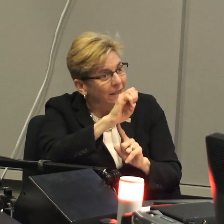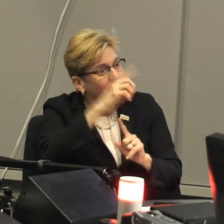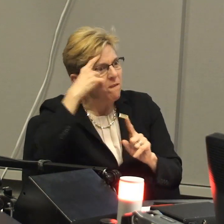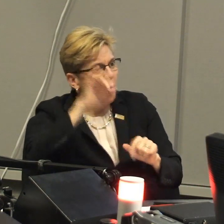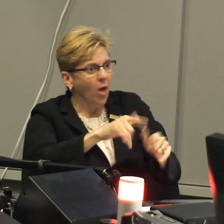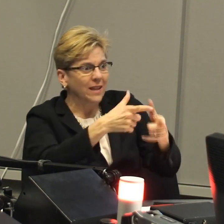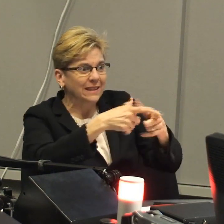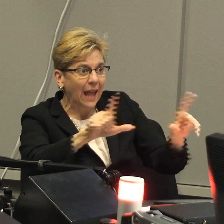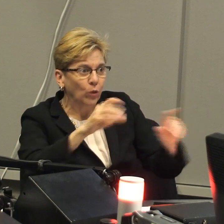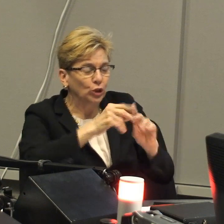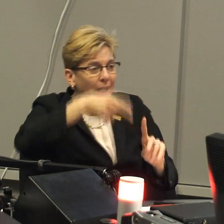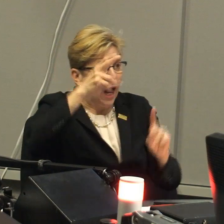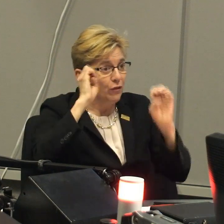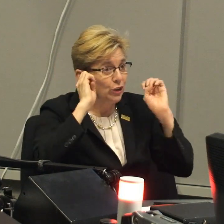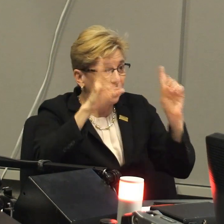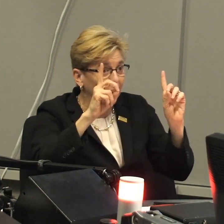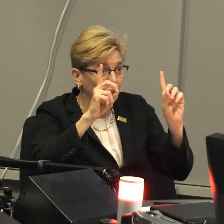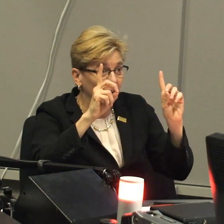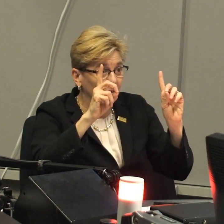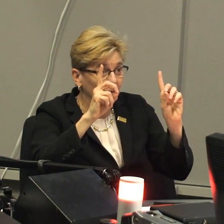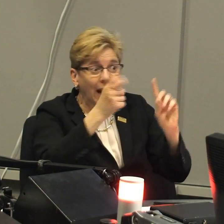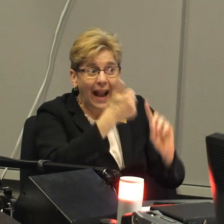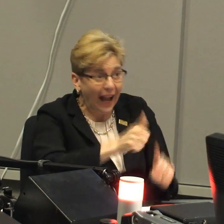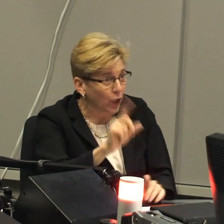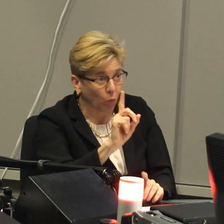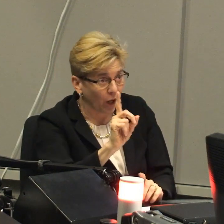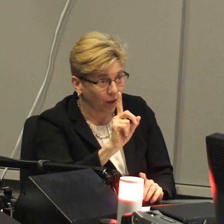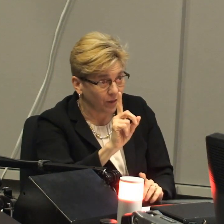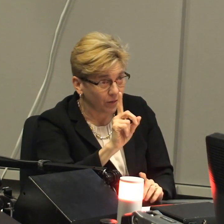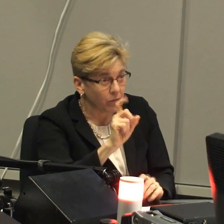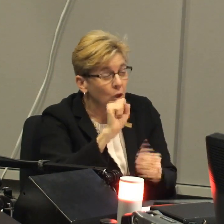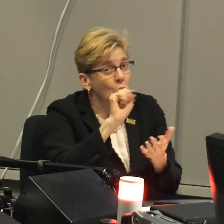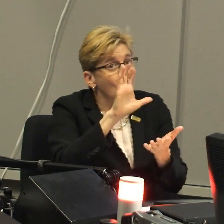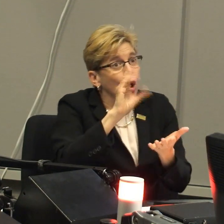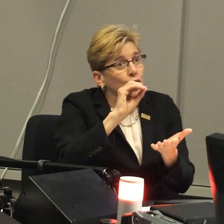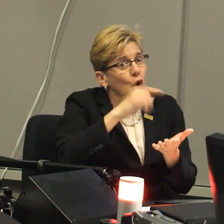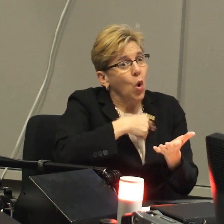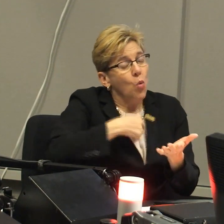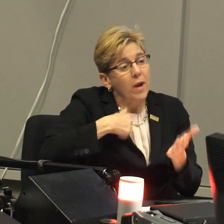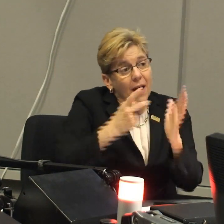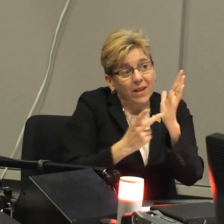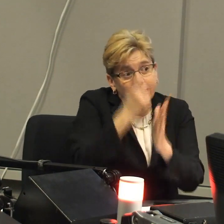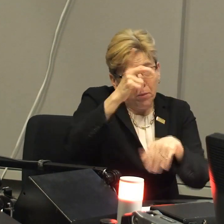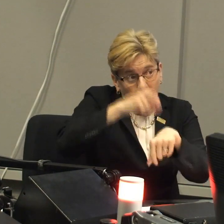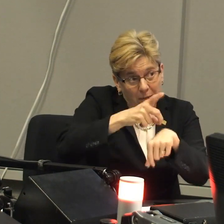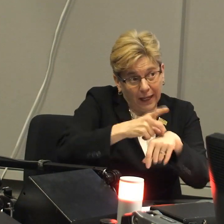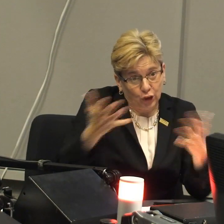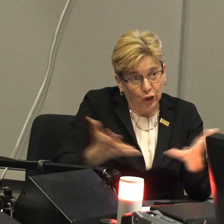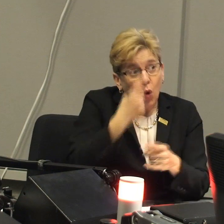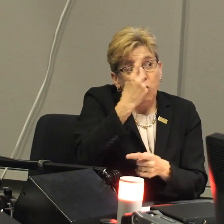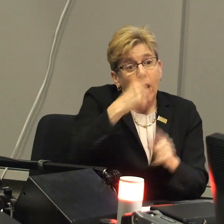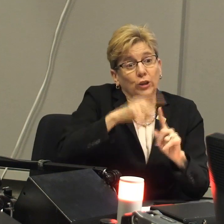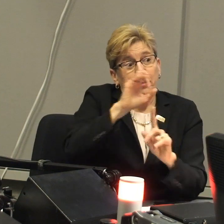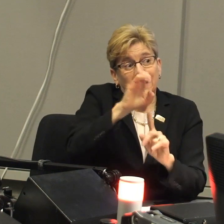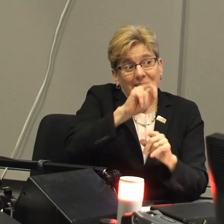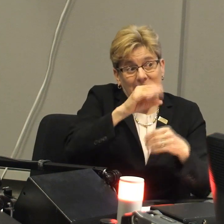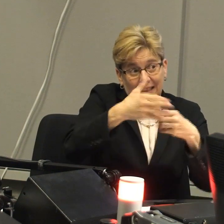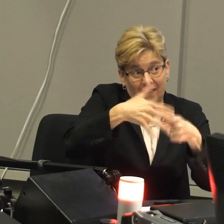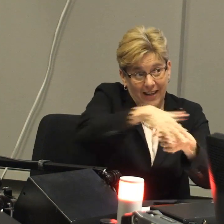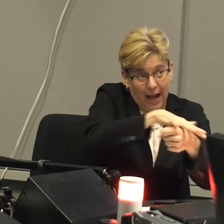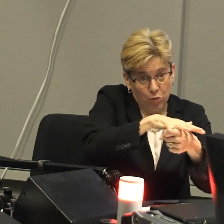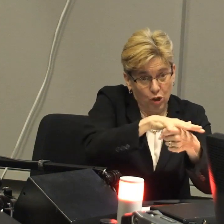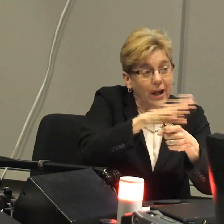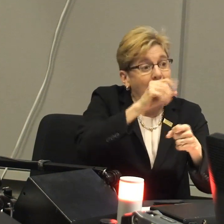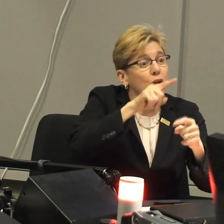recognized or created a space for the language of higher education to be a sign language anywhere in the world. And so, we have a double